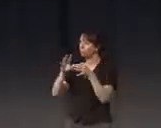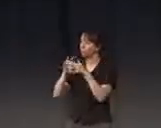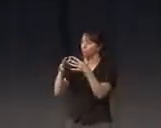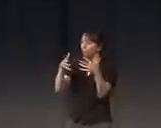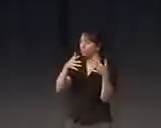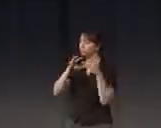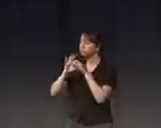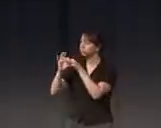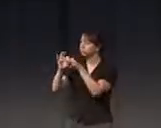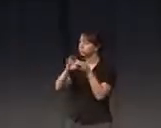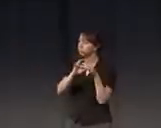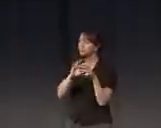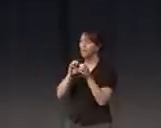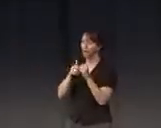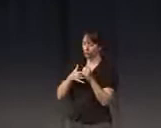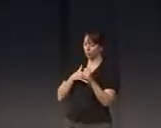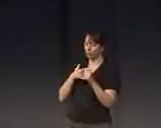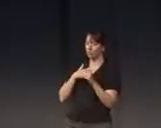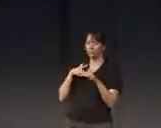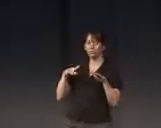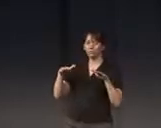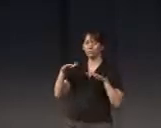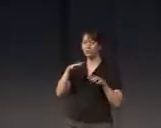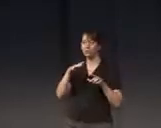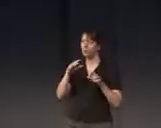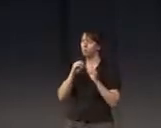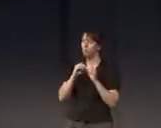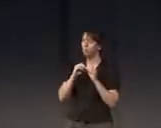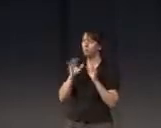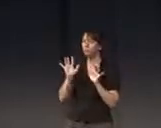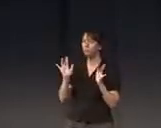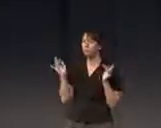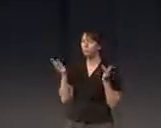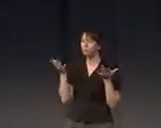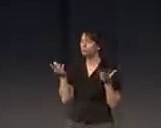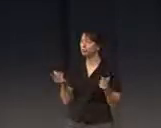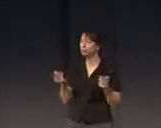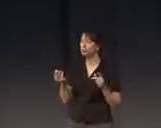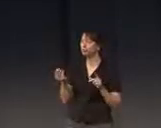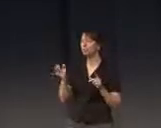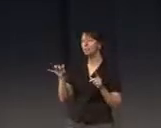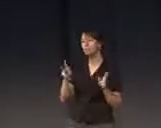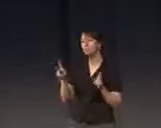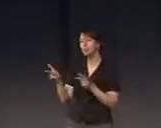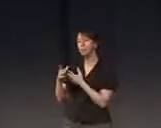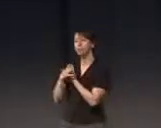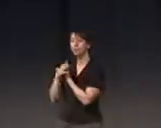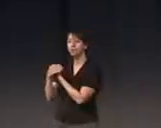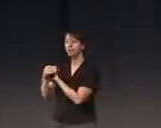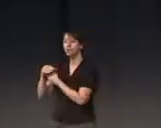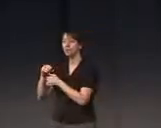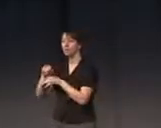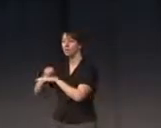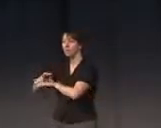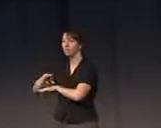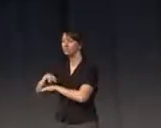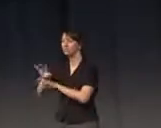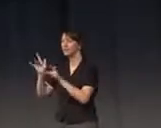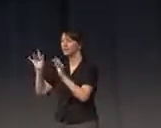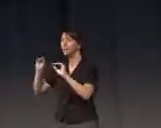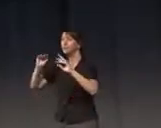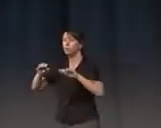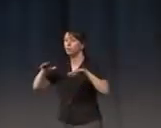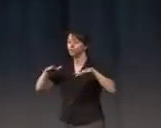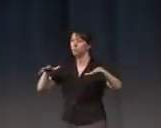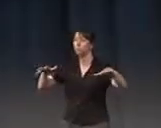a little bit how you sense this space. It's something which is, it take a time to, that this butterfly effect come back to you. Then we have to prepare a